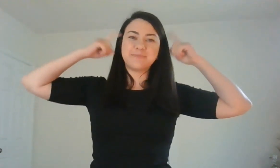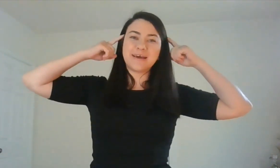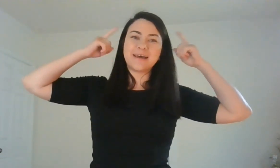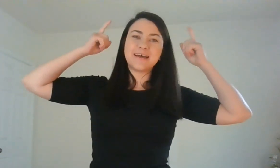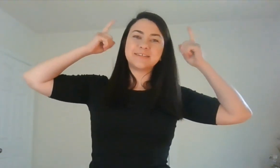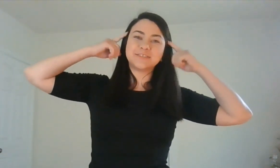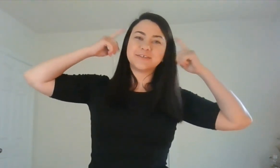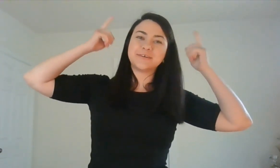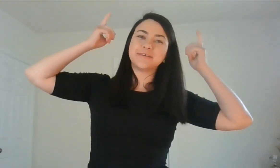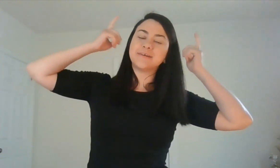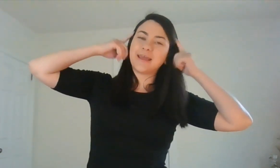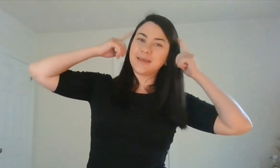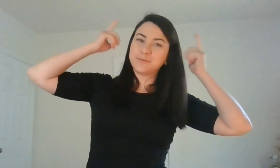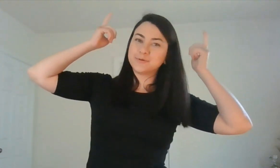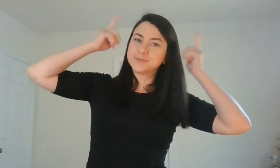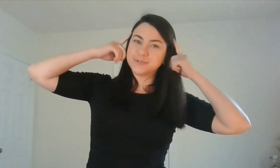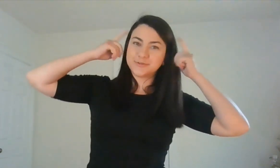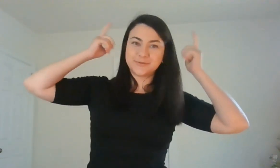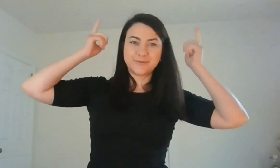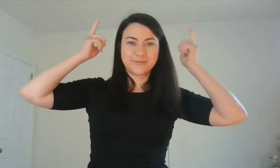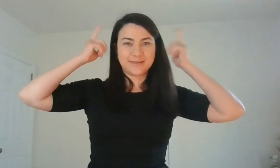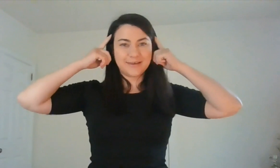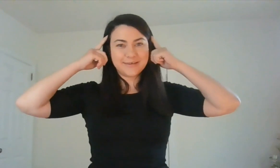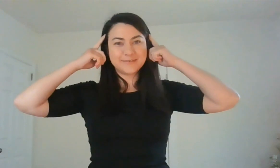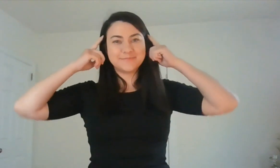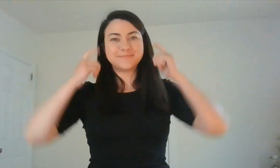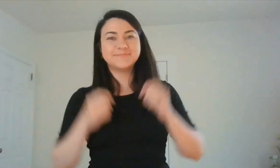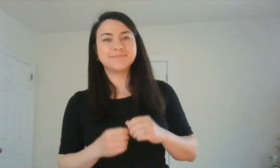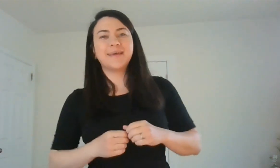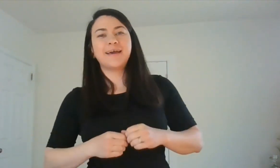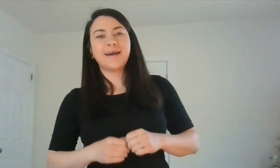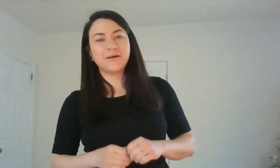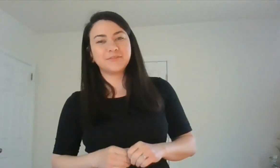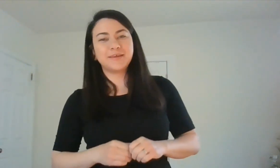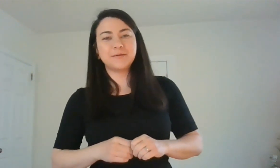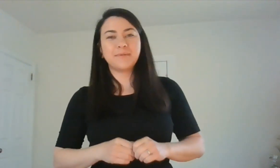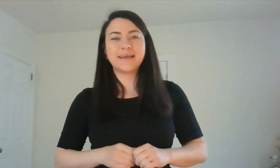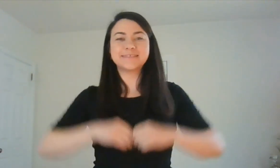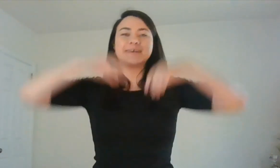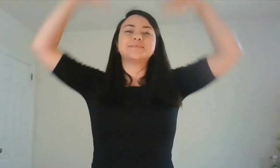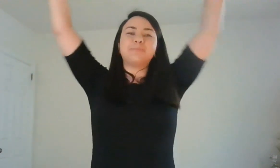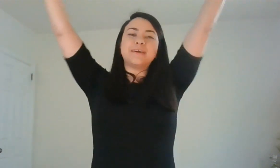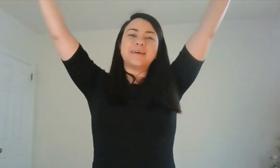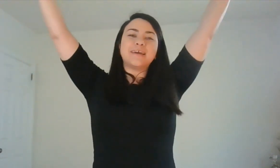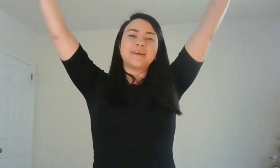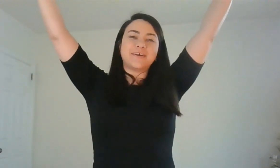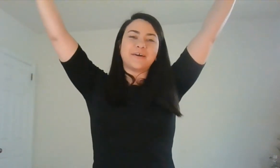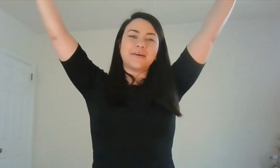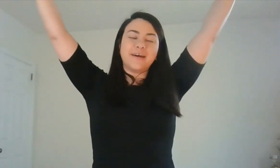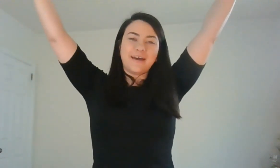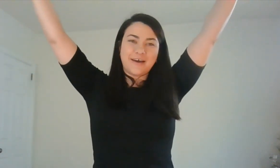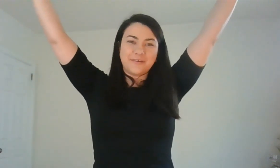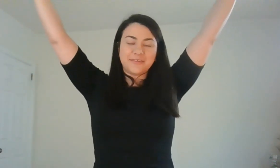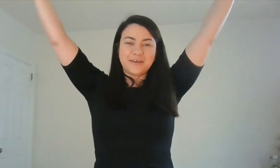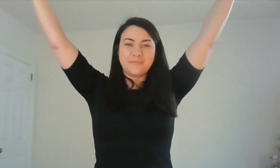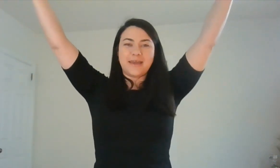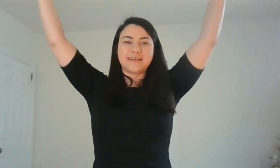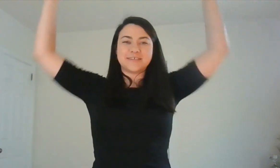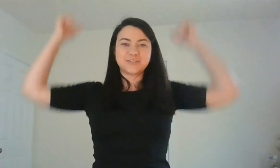better. Able to think. Healthy makes us bigger. Healthy makes us